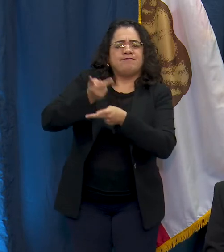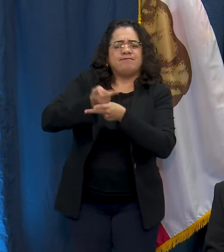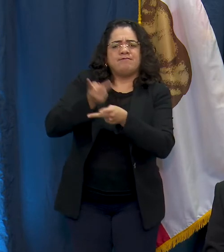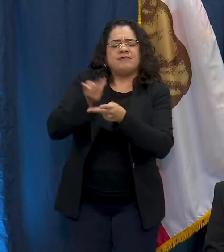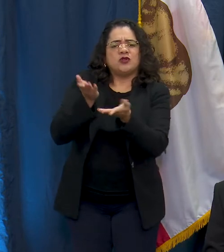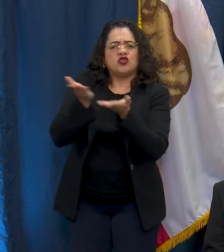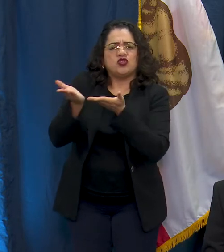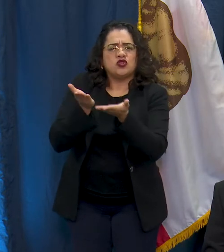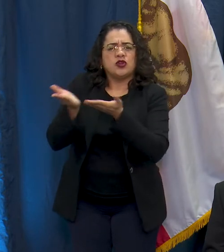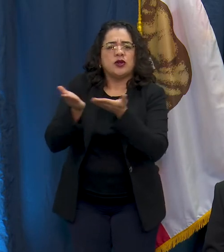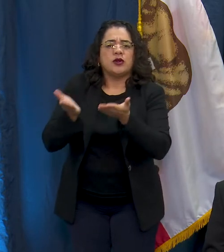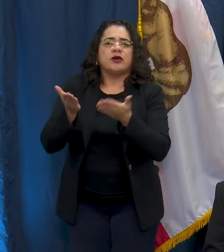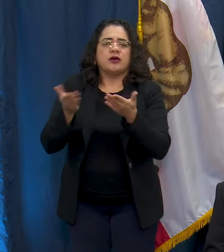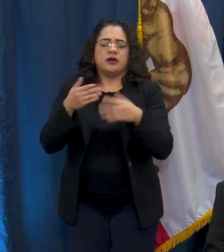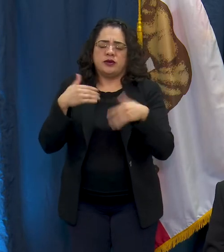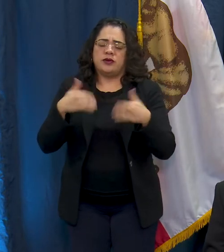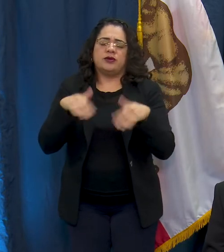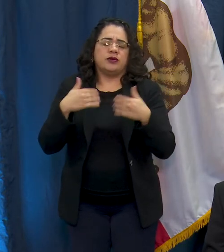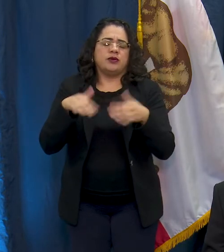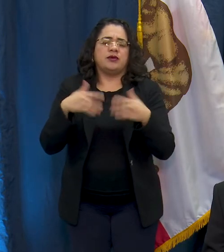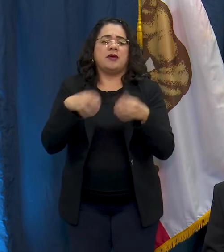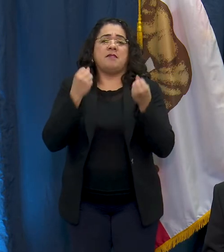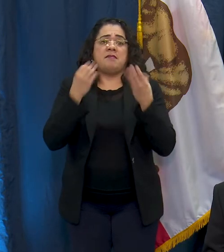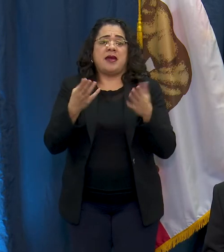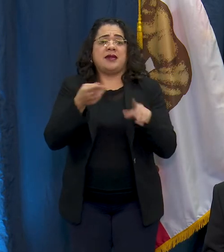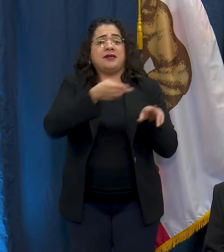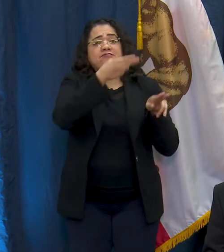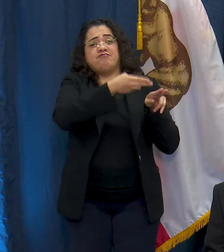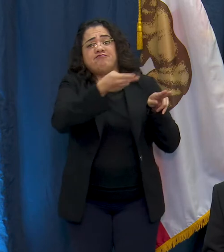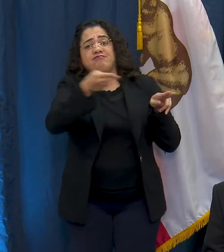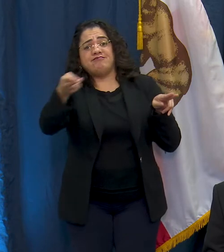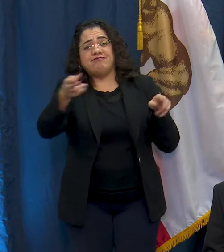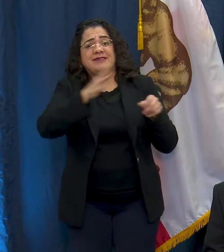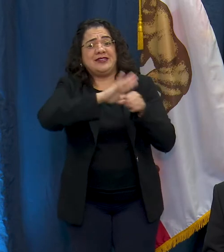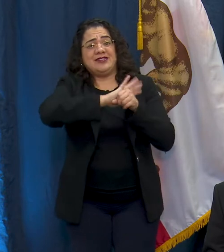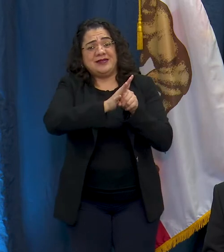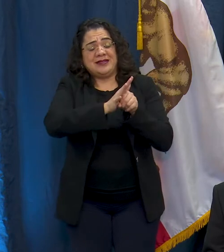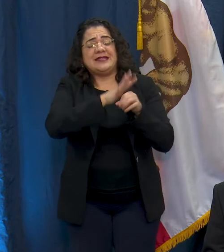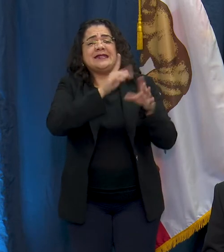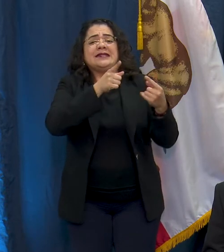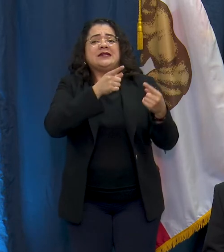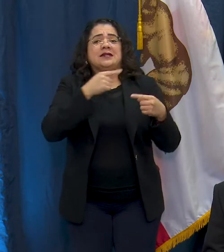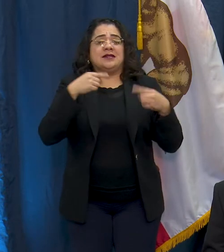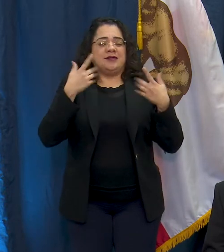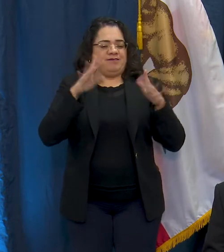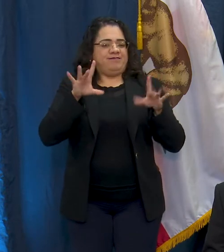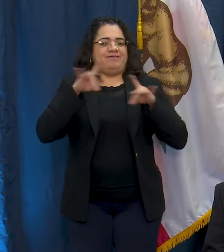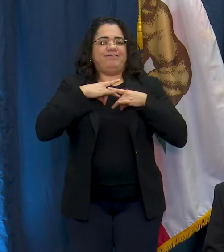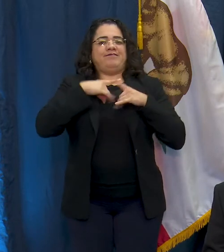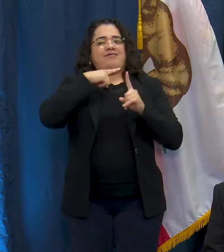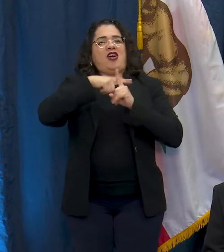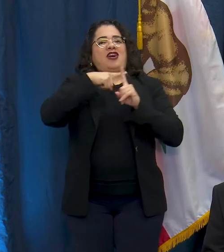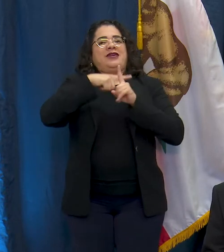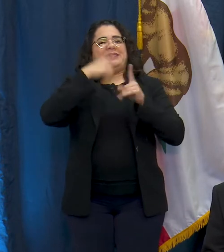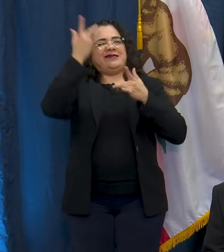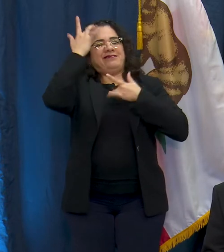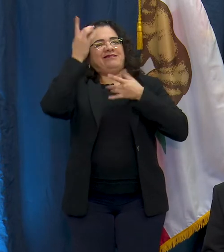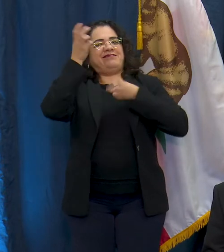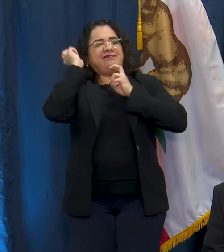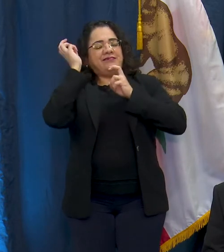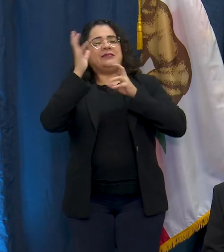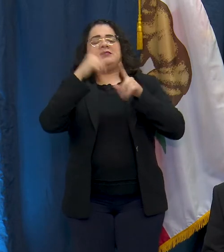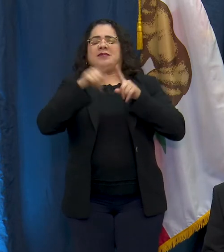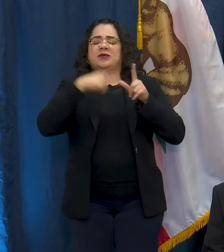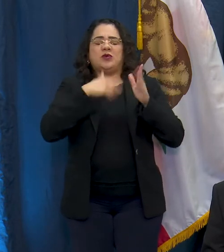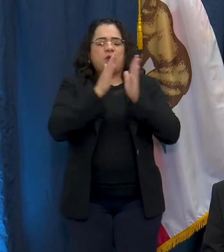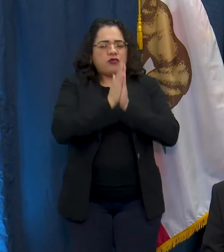with COVID-19. Many of them are struggling but our prayers and our love, our thoughts are with them and their family